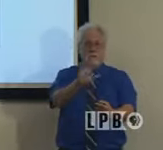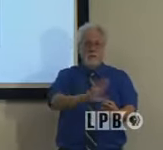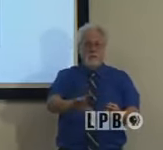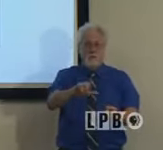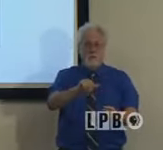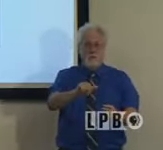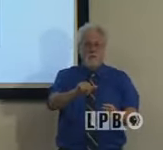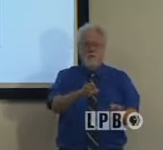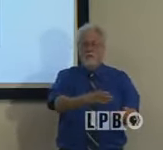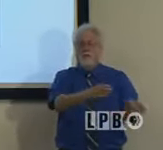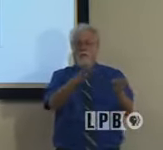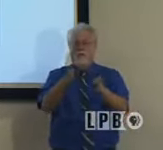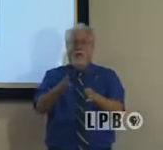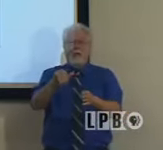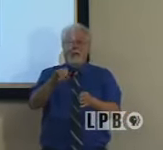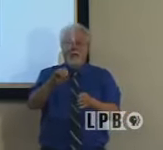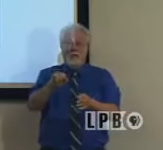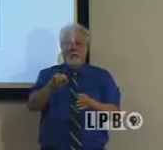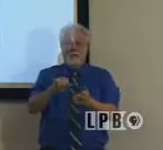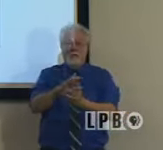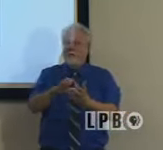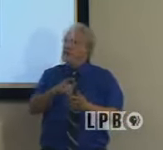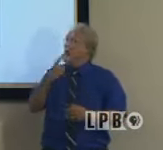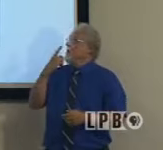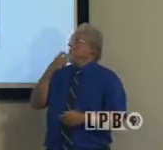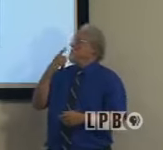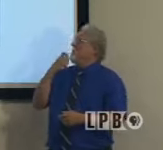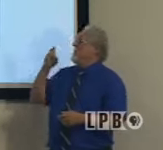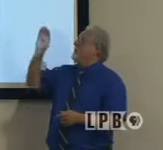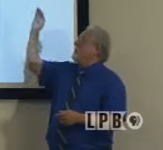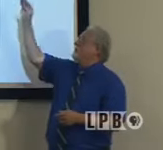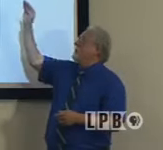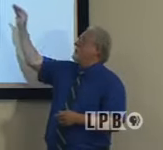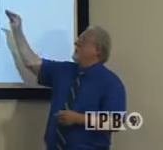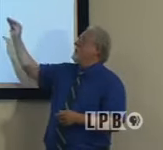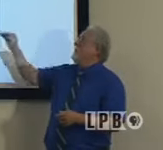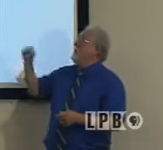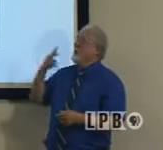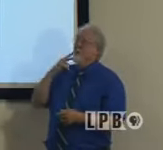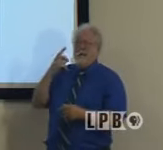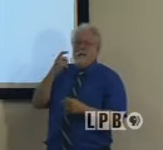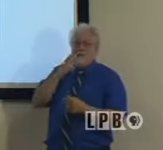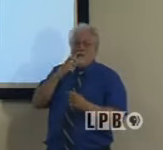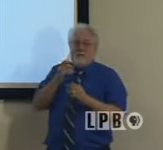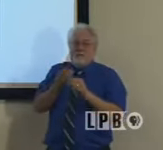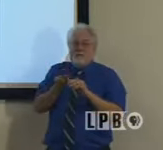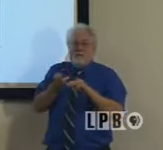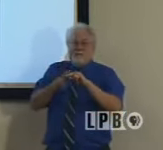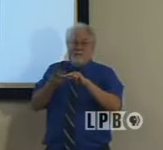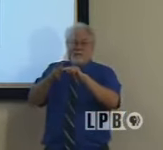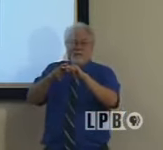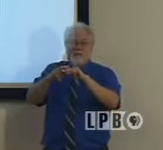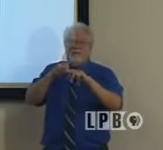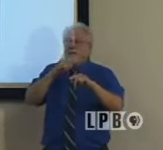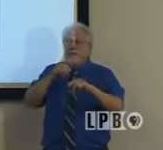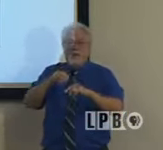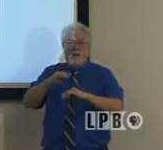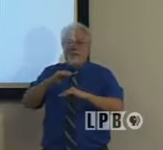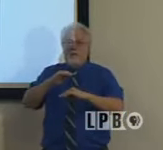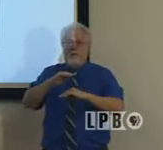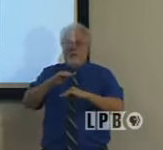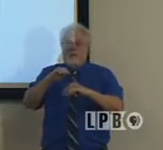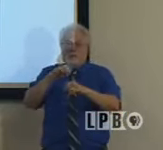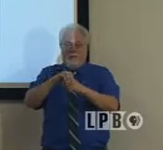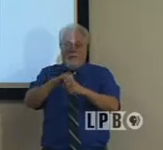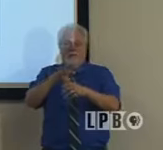we look at cases, though, it's a mixed bag. Here, the red asterisks mean that we're seeing a more recent trend of increase, but it's not meeting that 14-day mark.